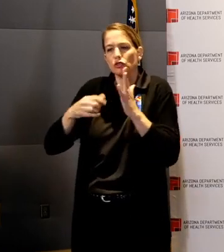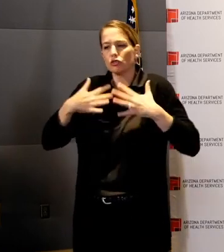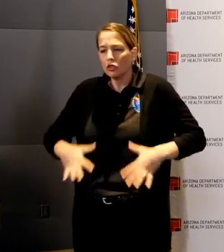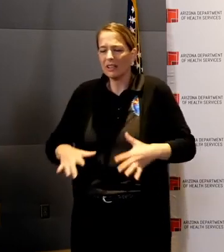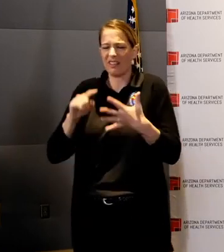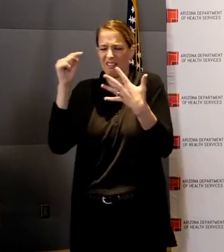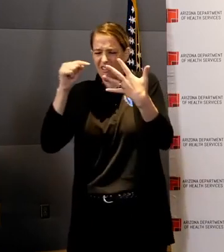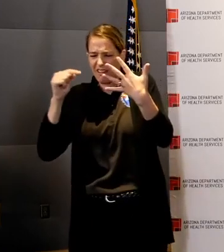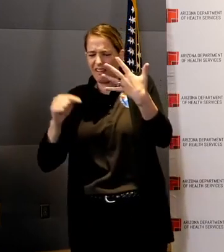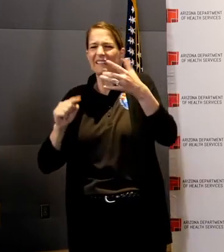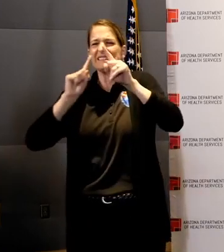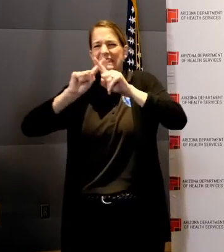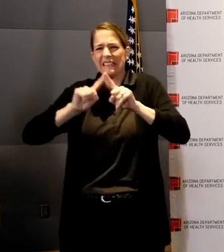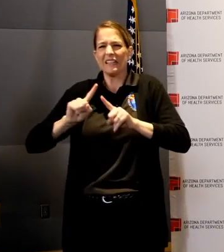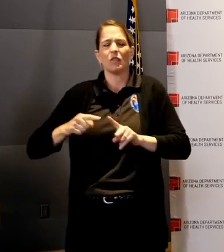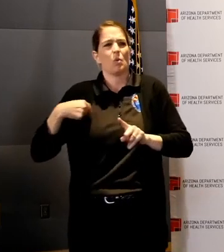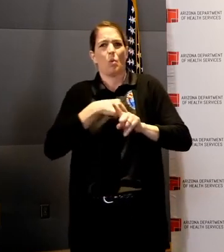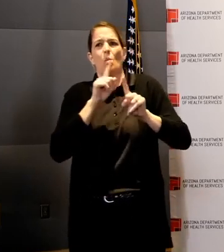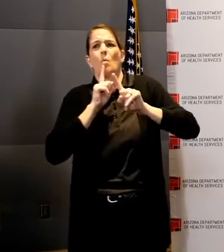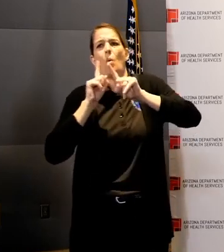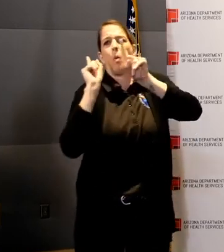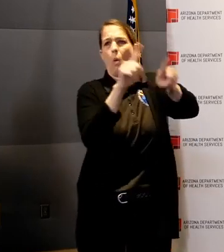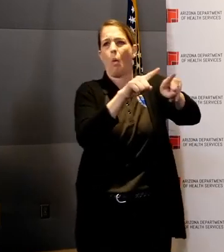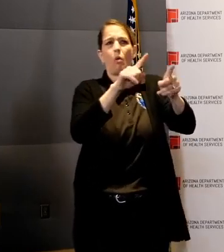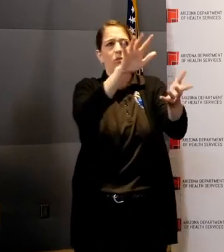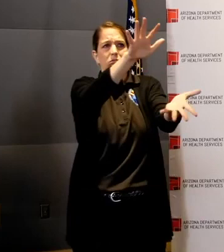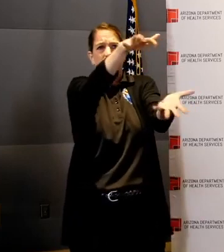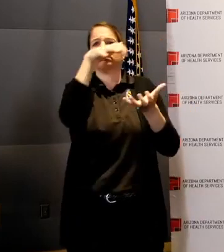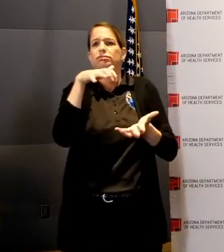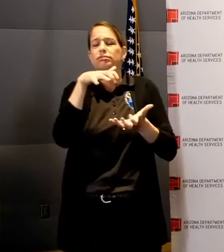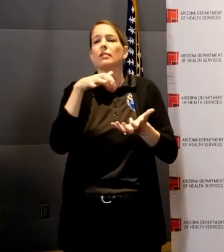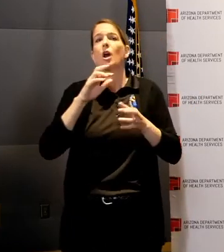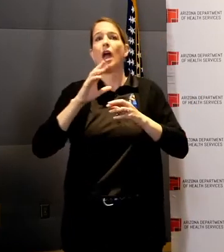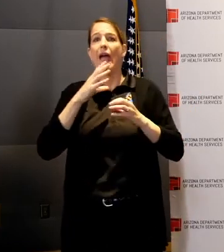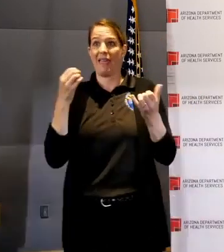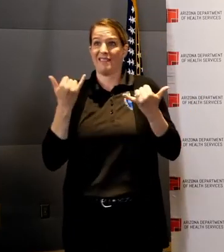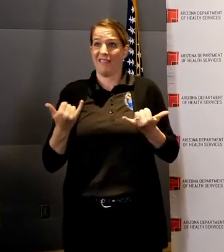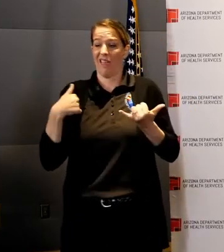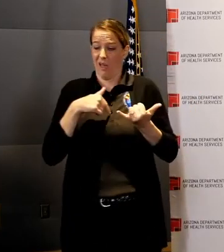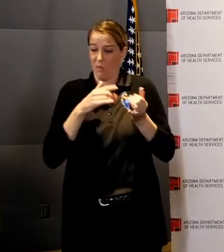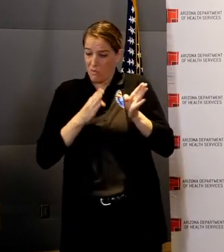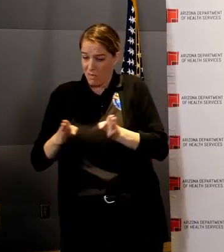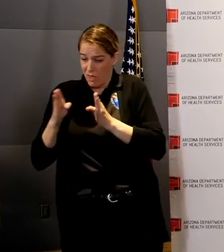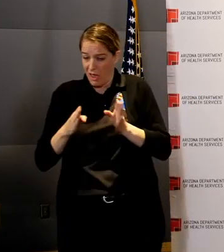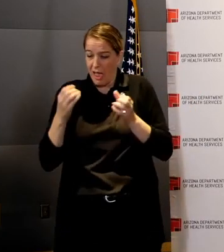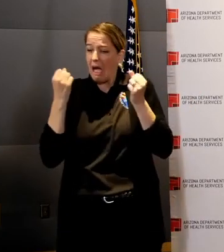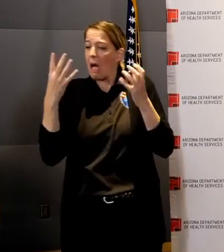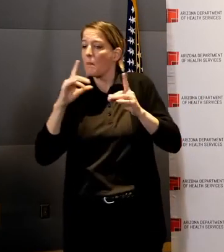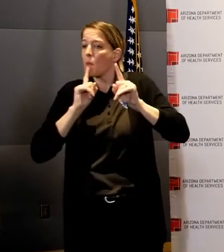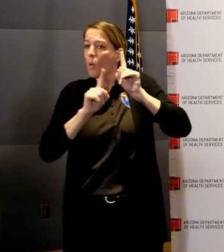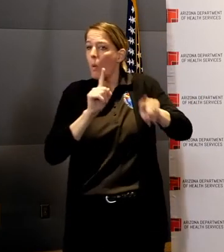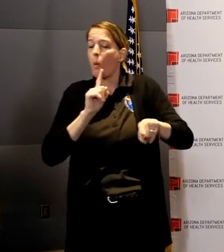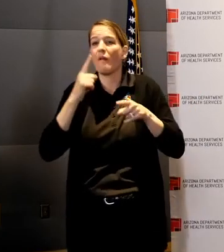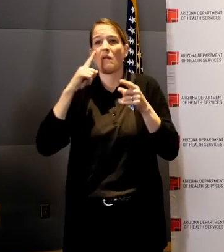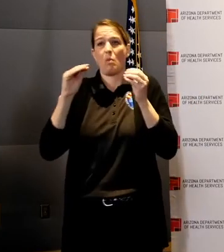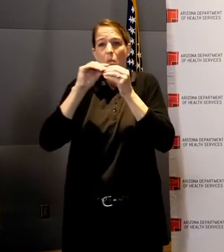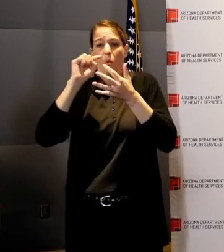And we've already placed the order for the next portion of Arizona's strategic national stockpile supplies.